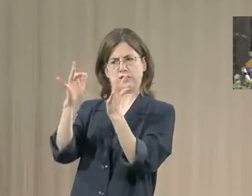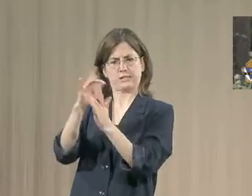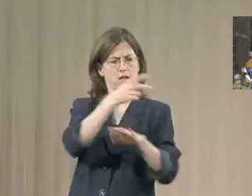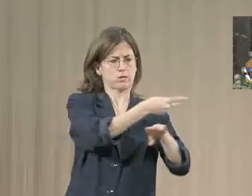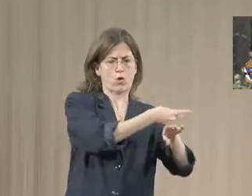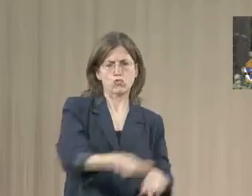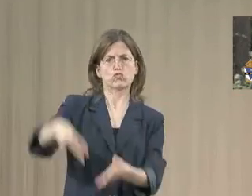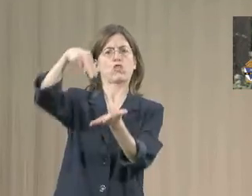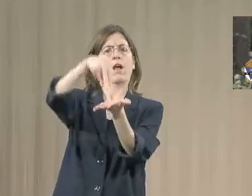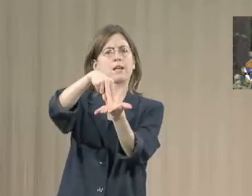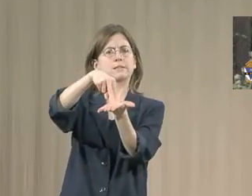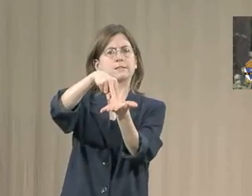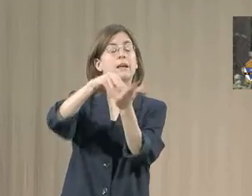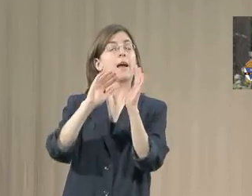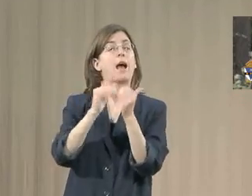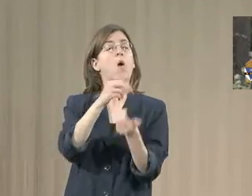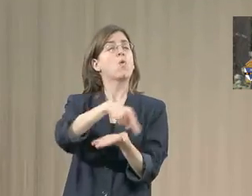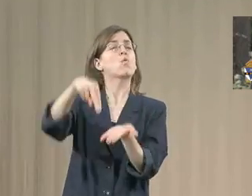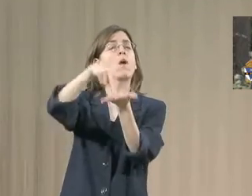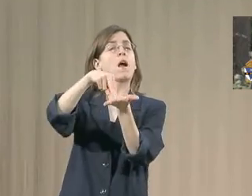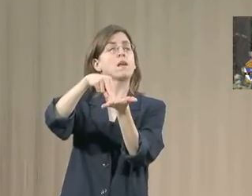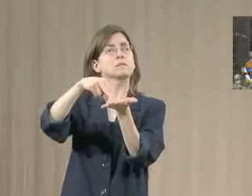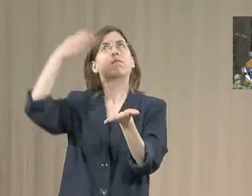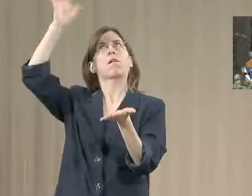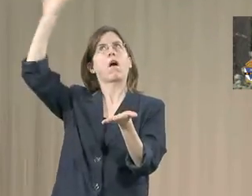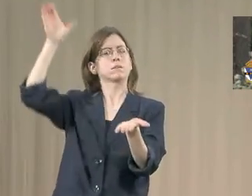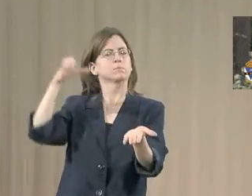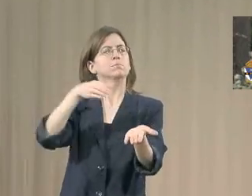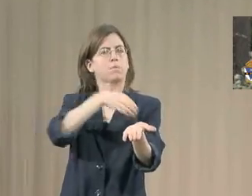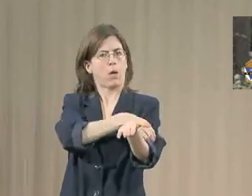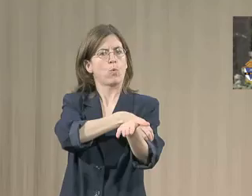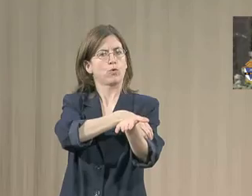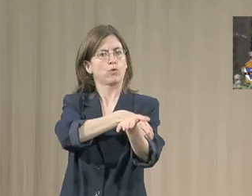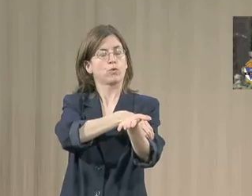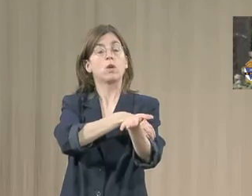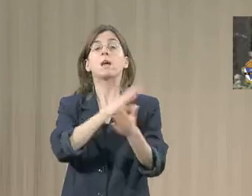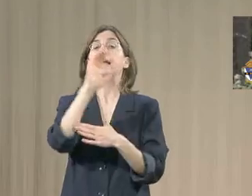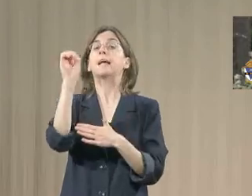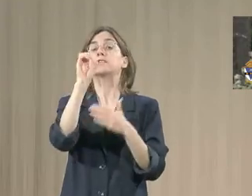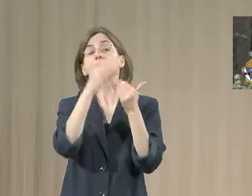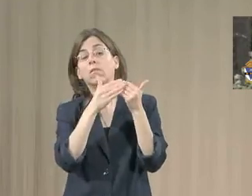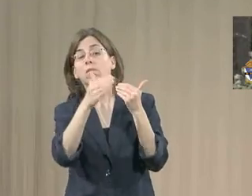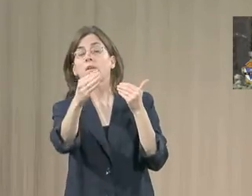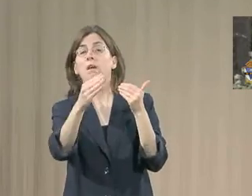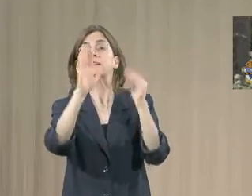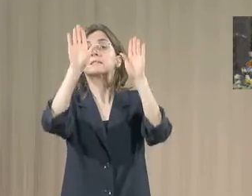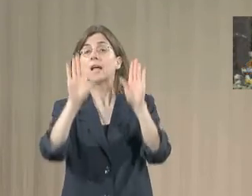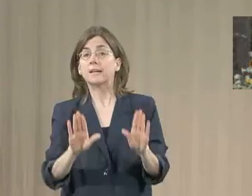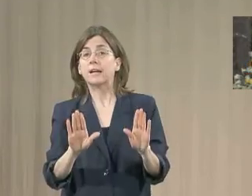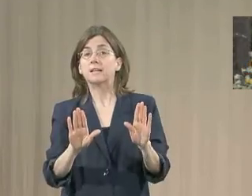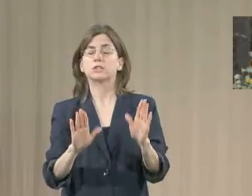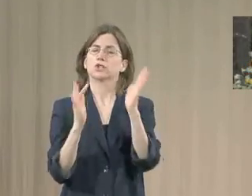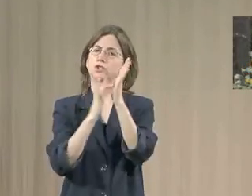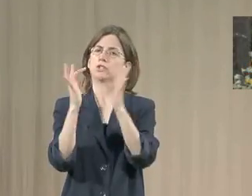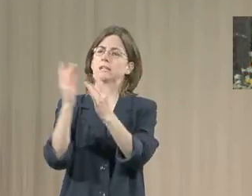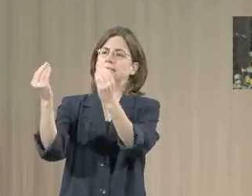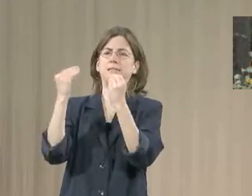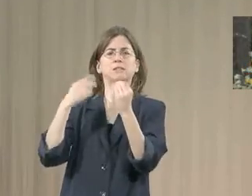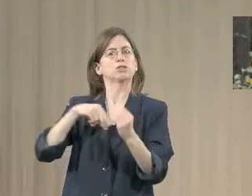During the Sundays of the Easter season, Jesus teaches us through the gospel readings what it means to be